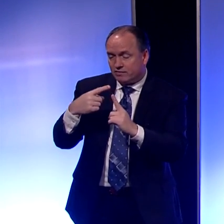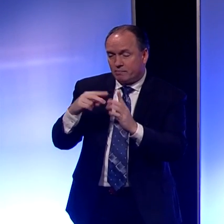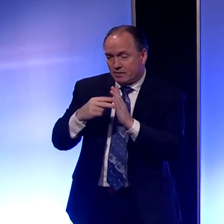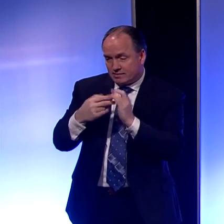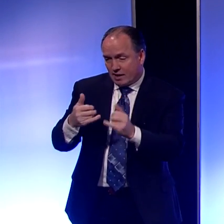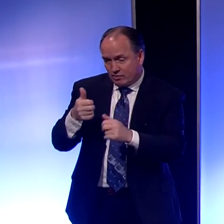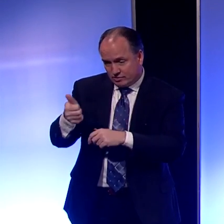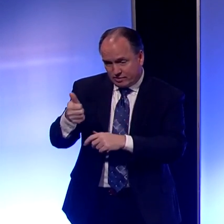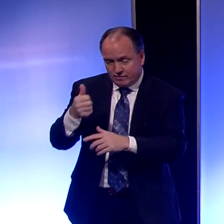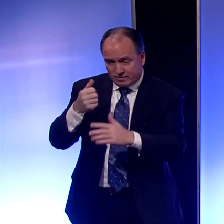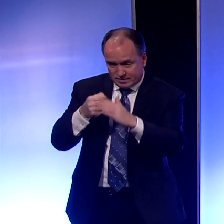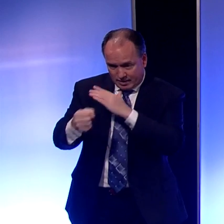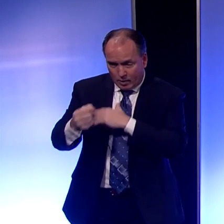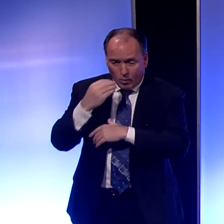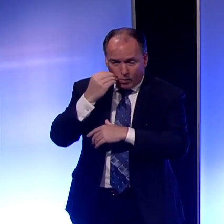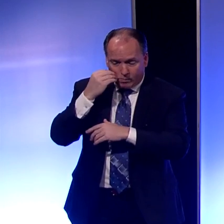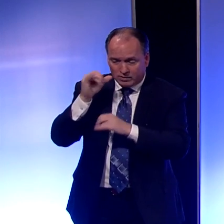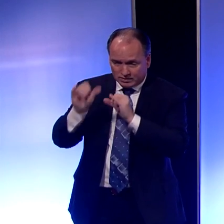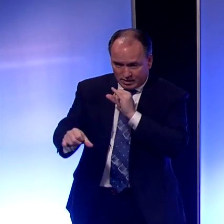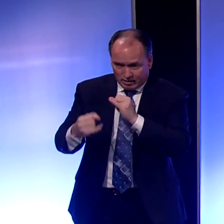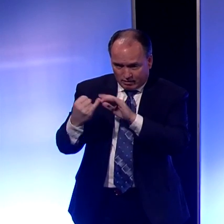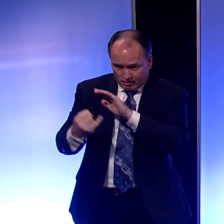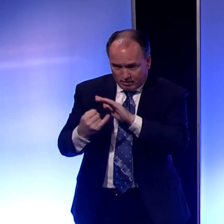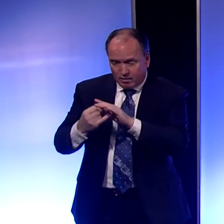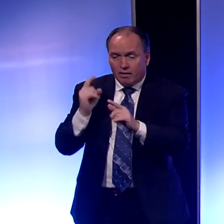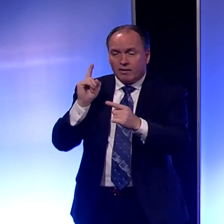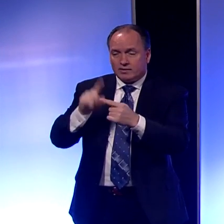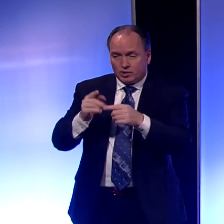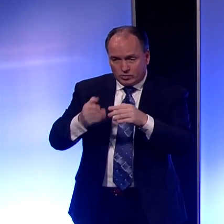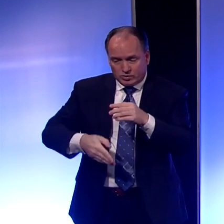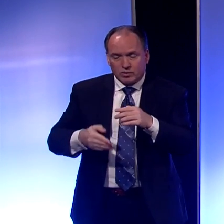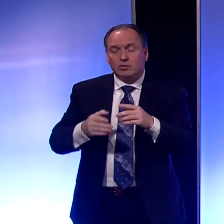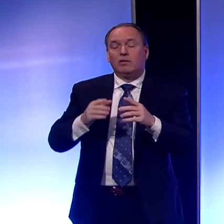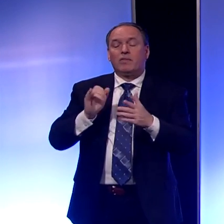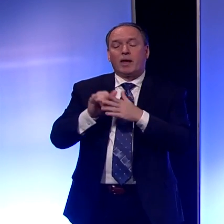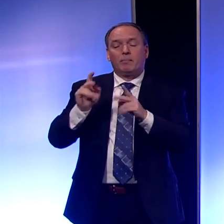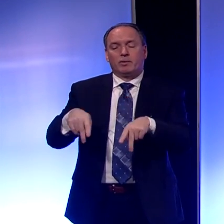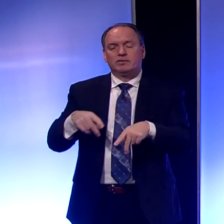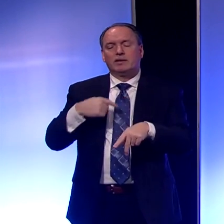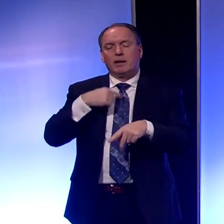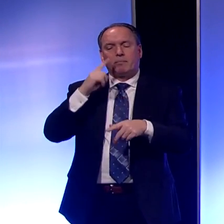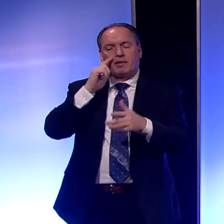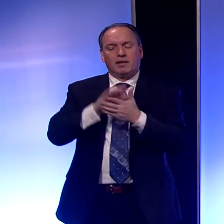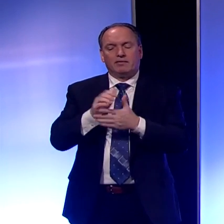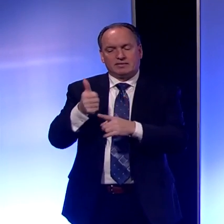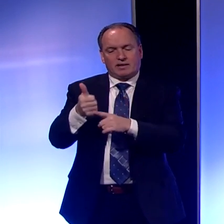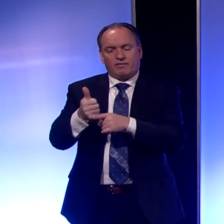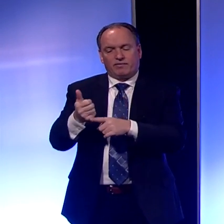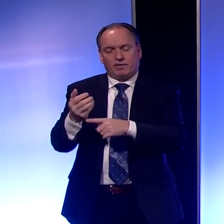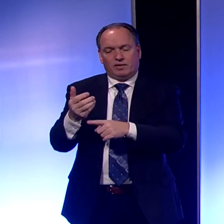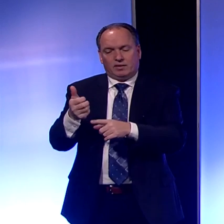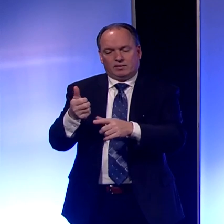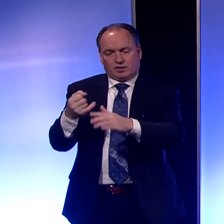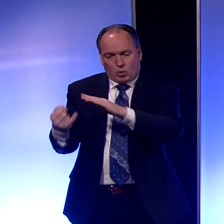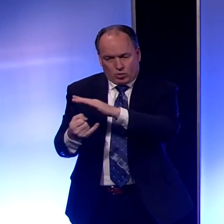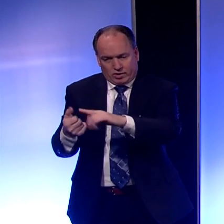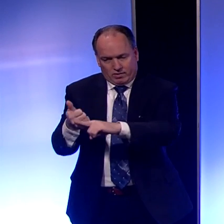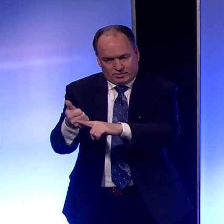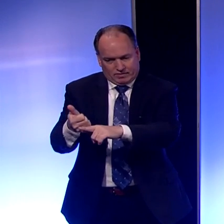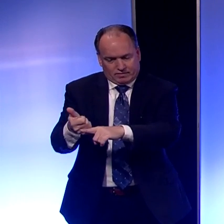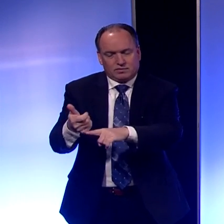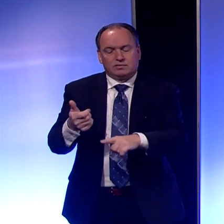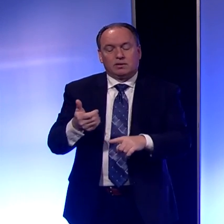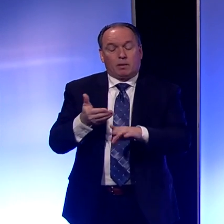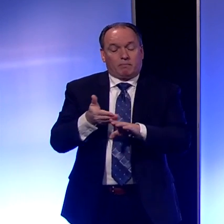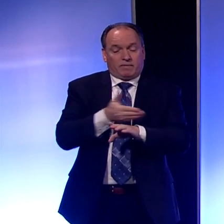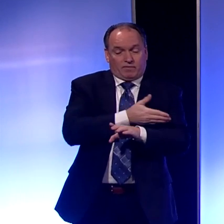they get their results and then they will get further instructions at that point. So this person, I believe, self-quarantine themselves. Now,